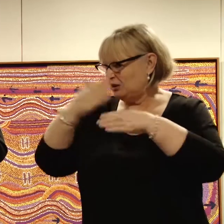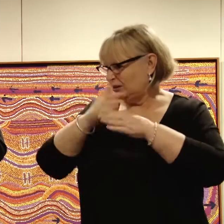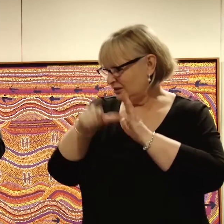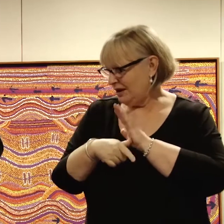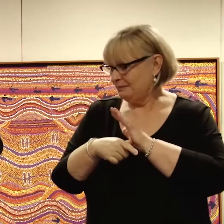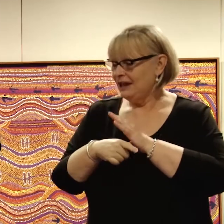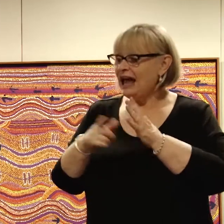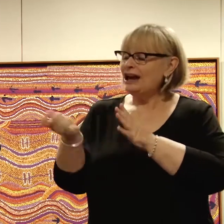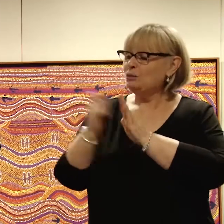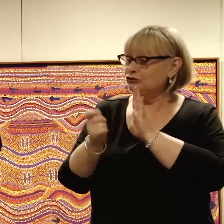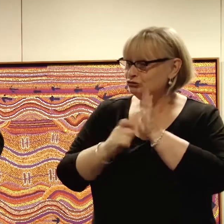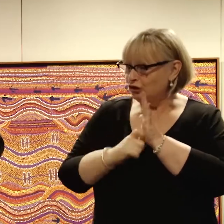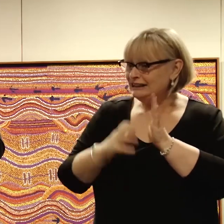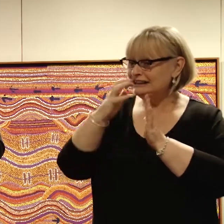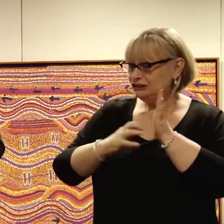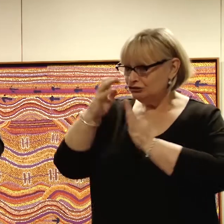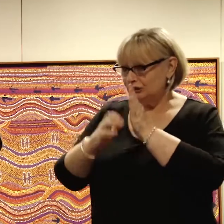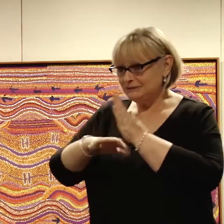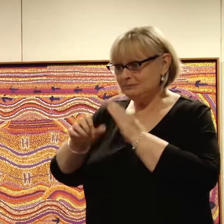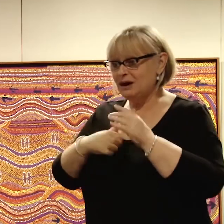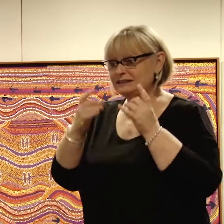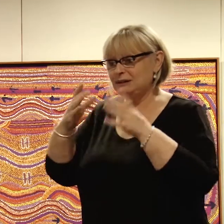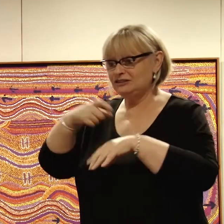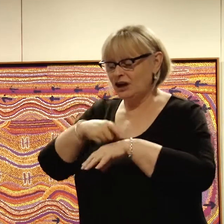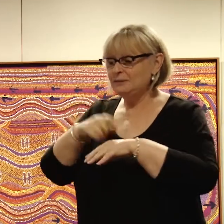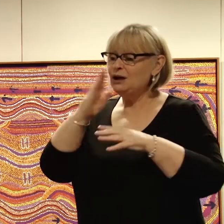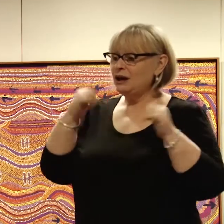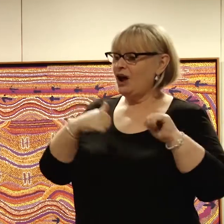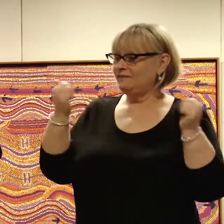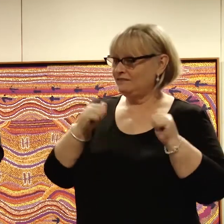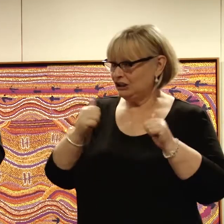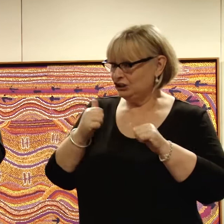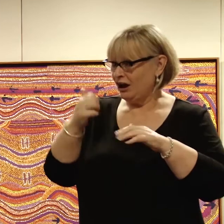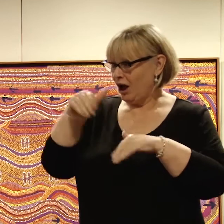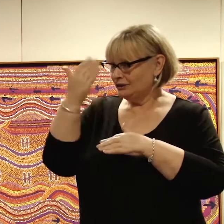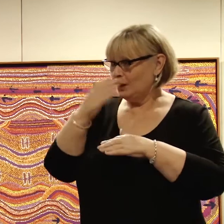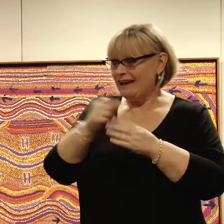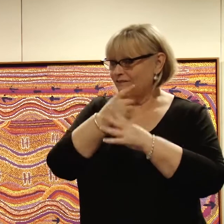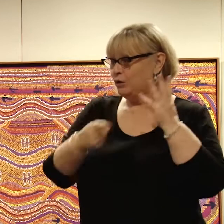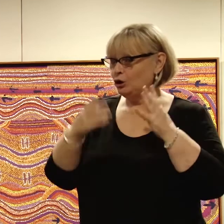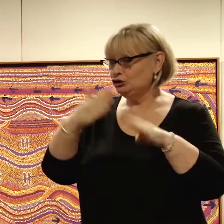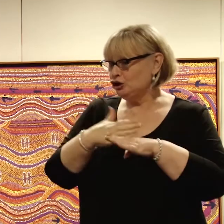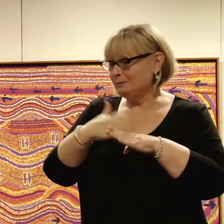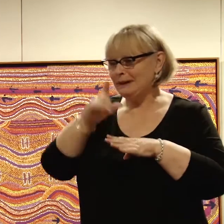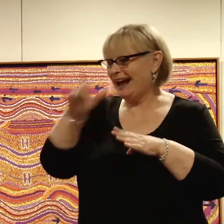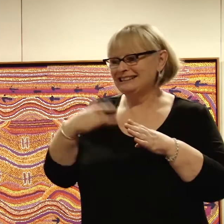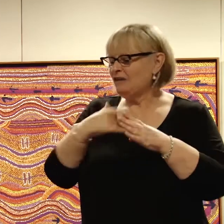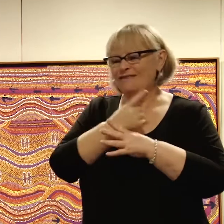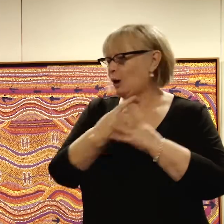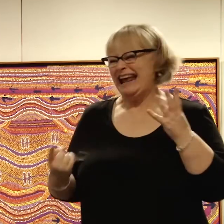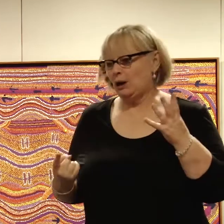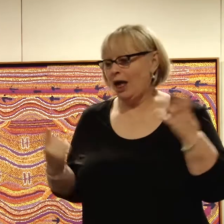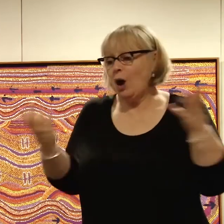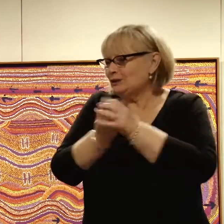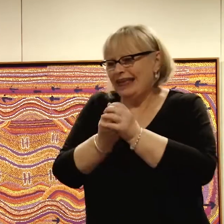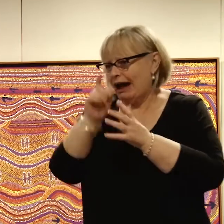I was also writing scripts in my spare time. So when I finished high school, I had four jobs, none of which paid a liveable income, but all of which